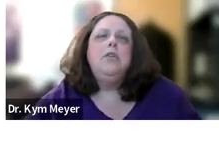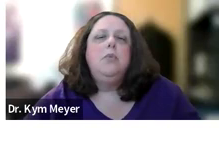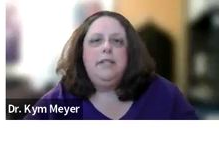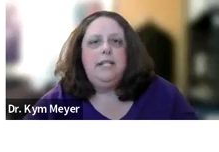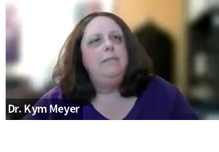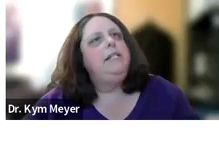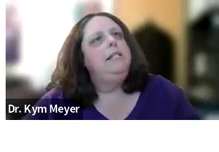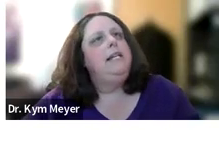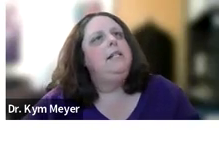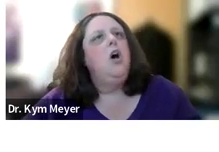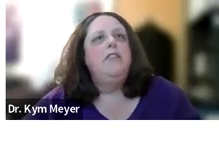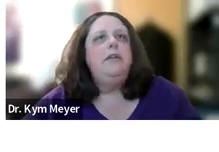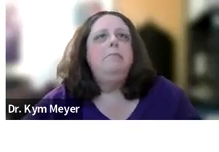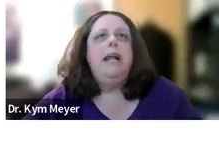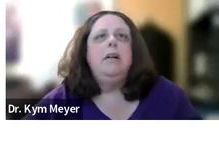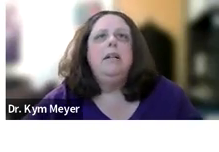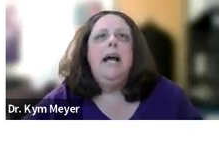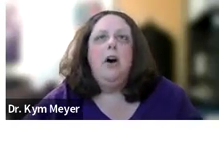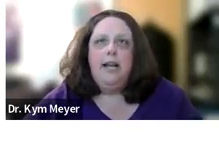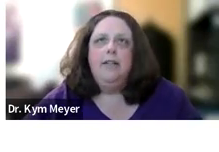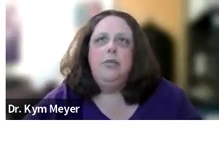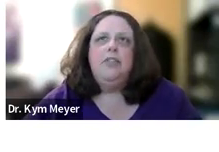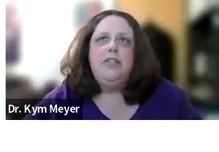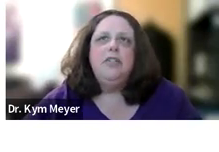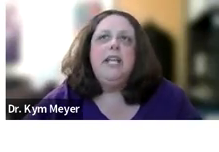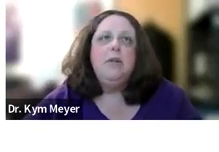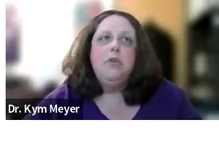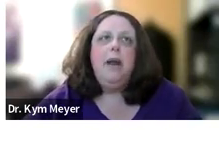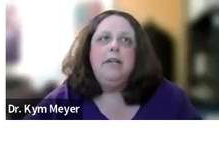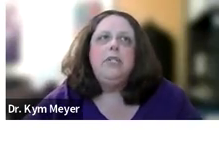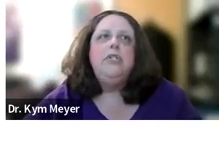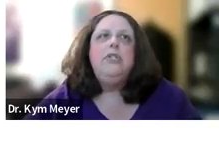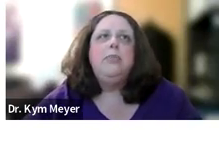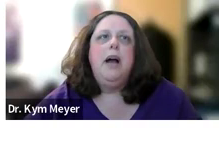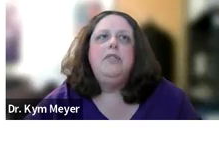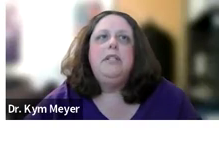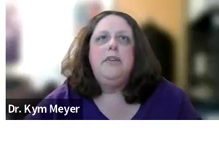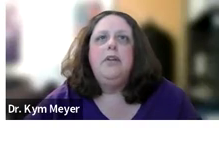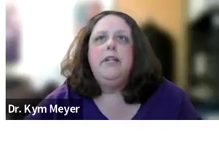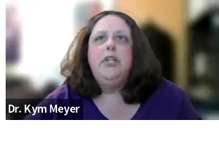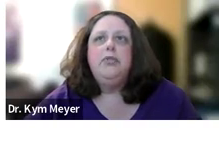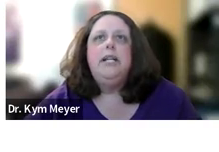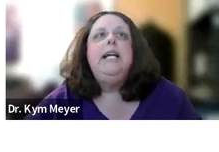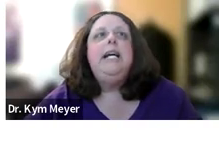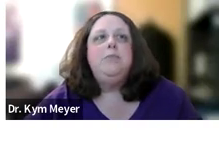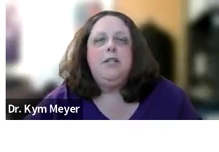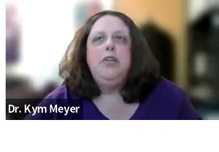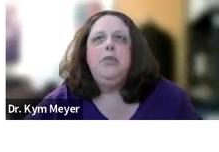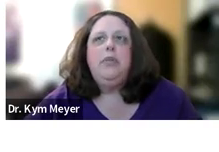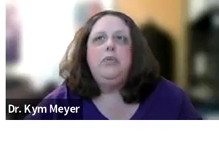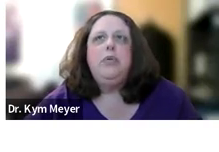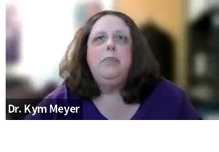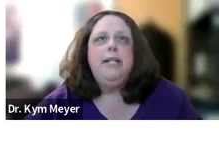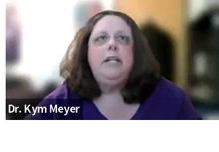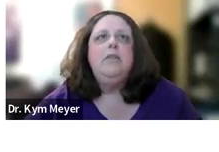So one of the statements says often medical and audiology professionals counsel parents to deprive deaf and hard of hearing children, especially